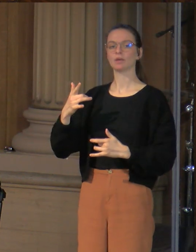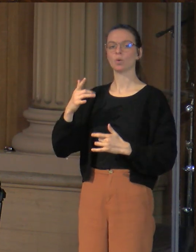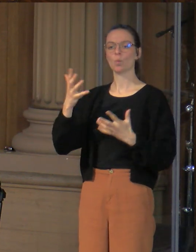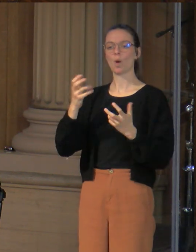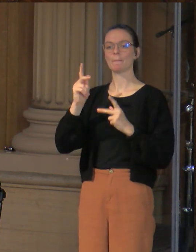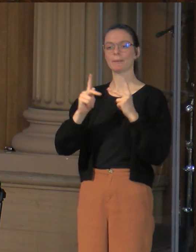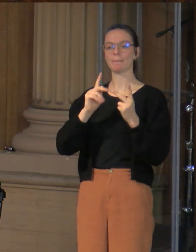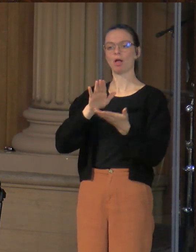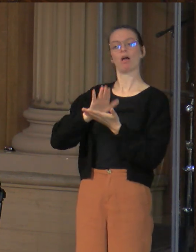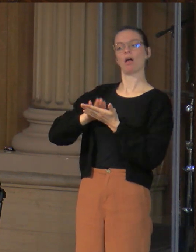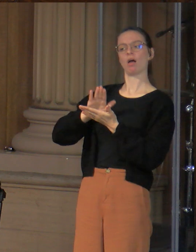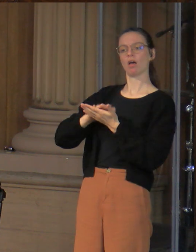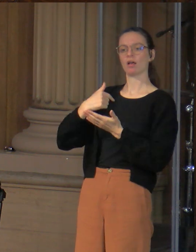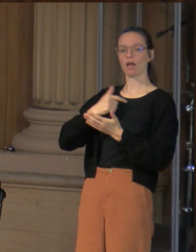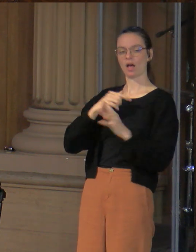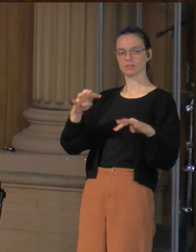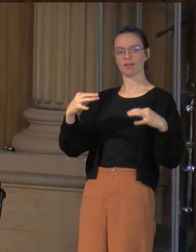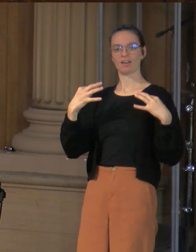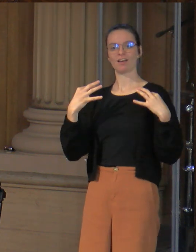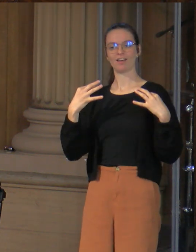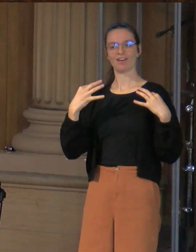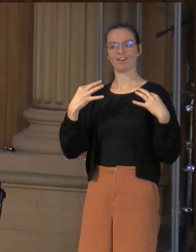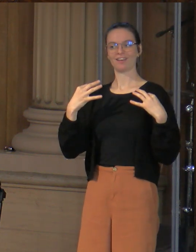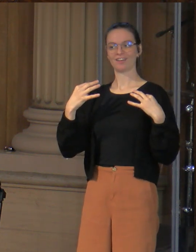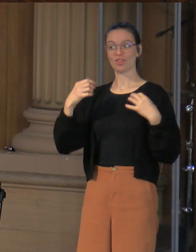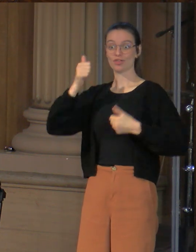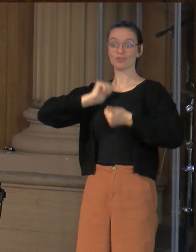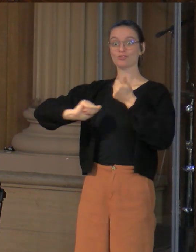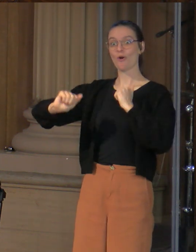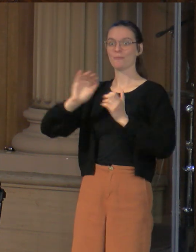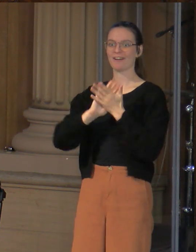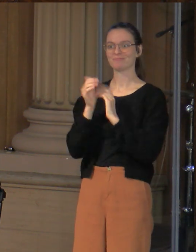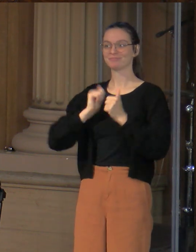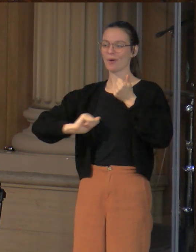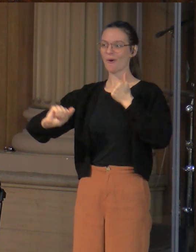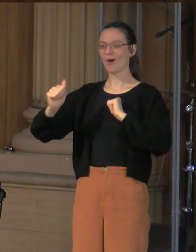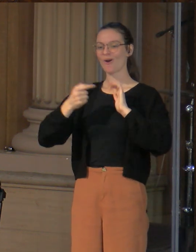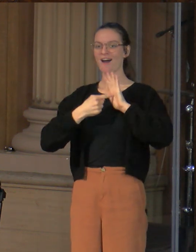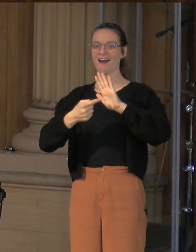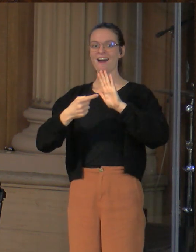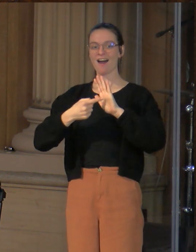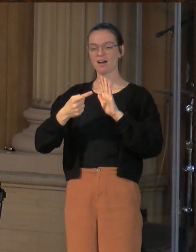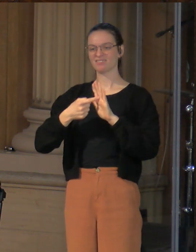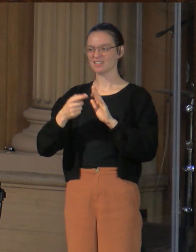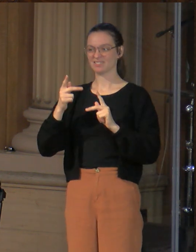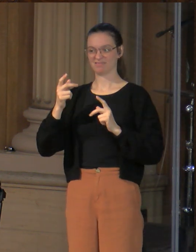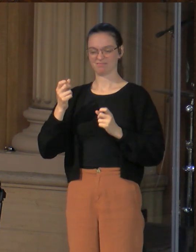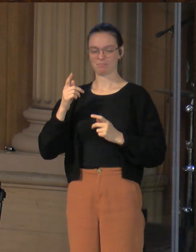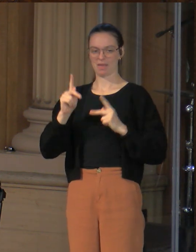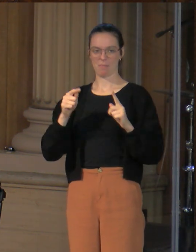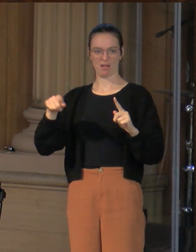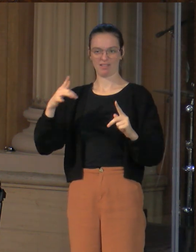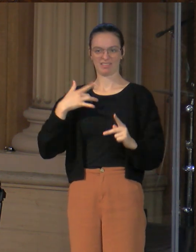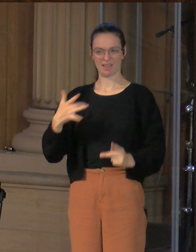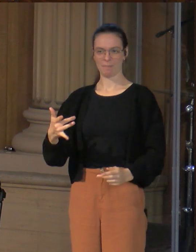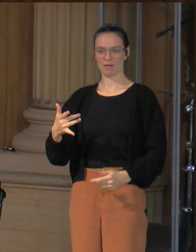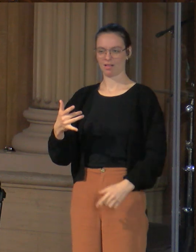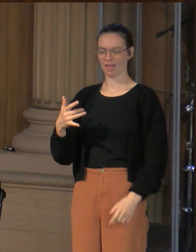of the law of diminishing returns, the show isn't enough, so you have to push it further and add more theatrical elements and do more show, and